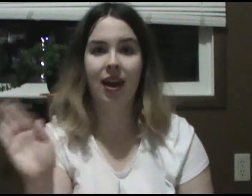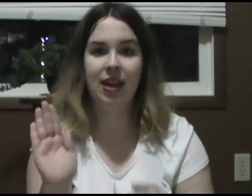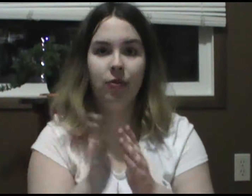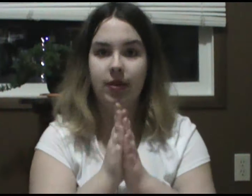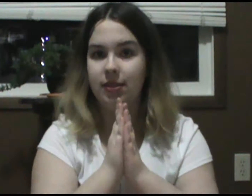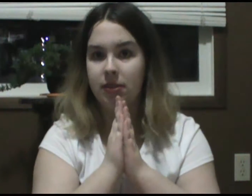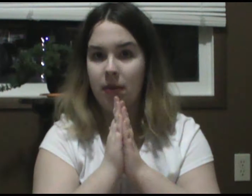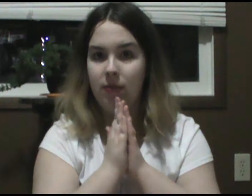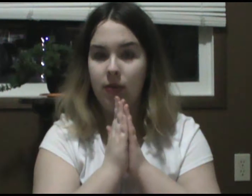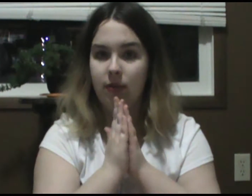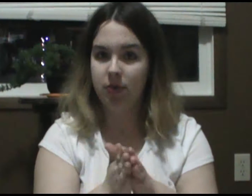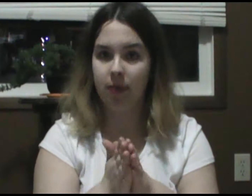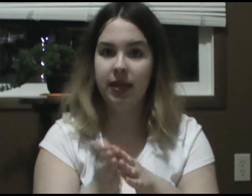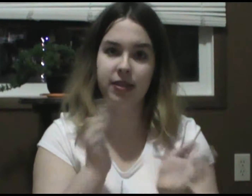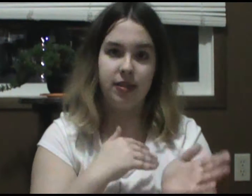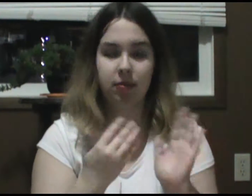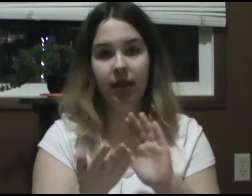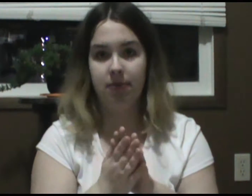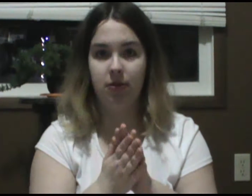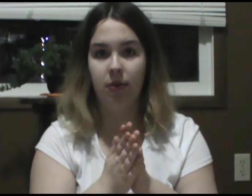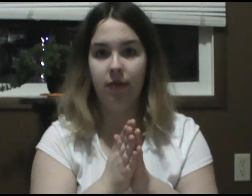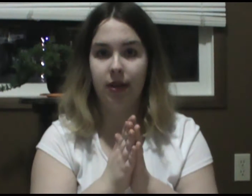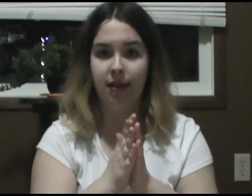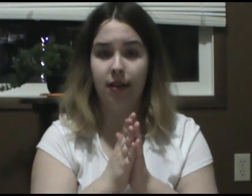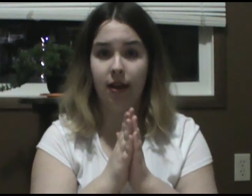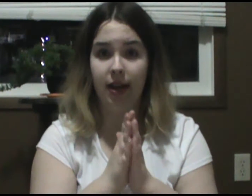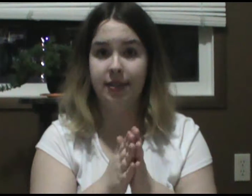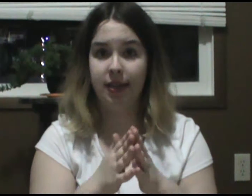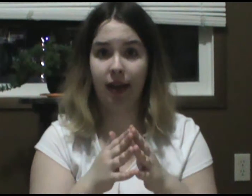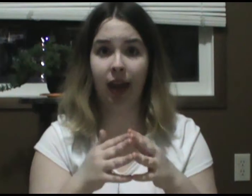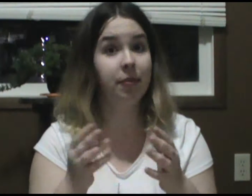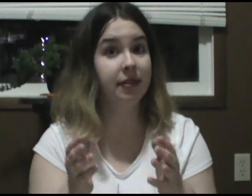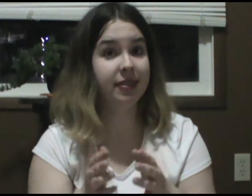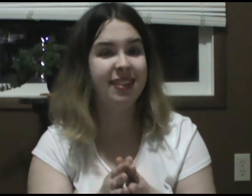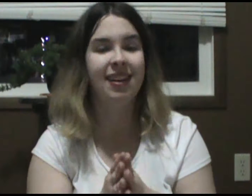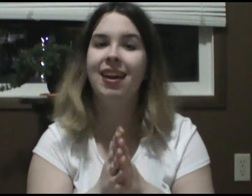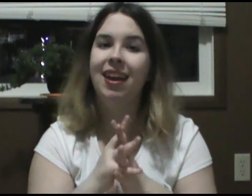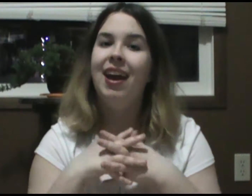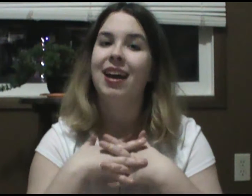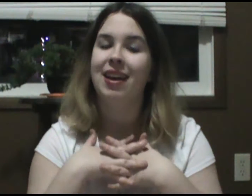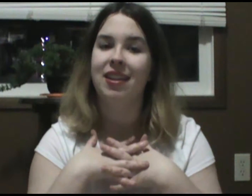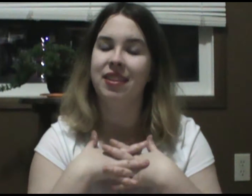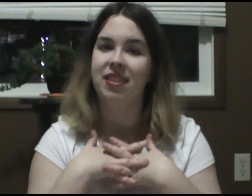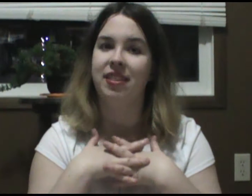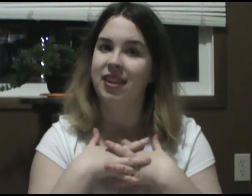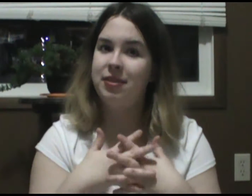Hey everyone, this is my review of Scorpion, Season 3, Episode 12, called Ice K-Cables. And this